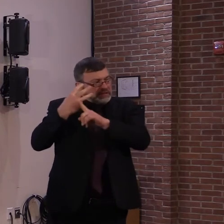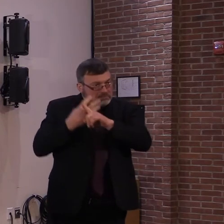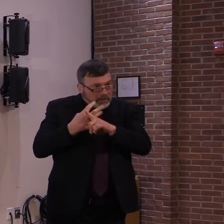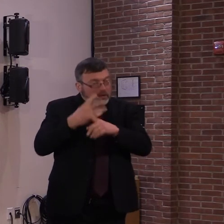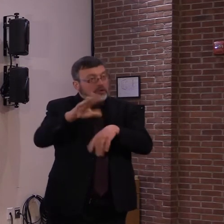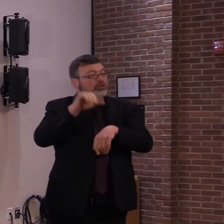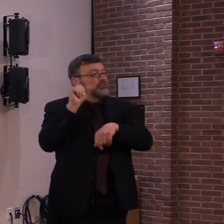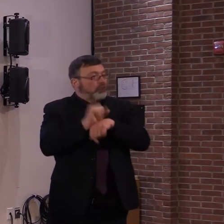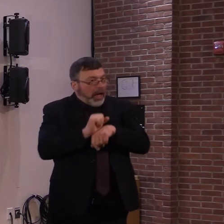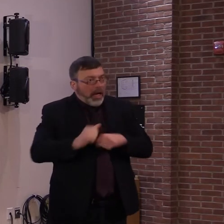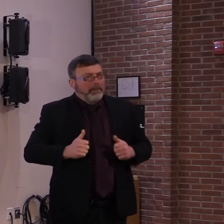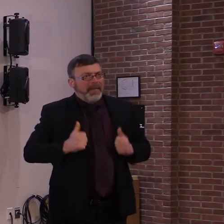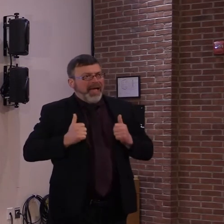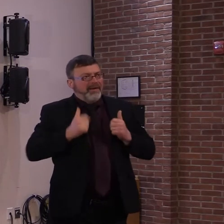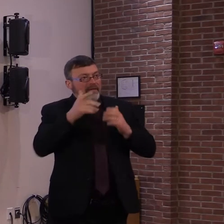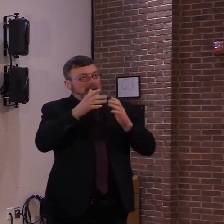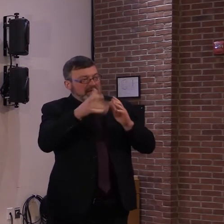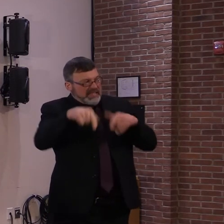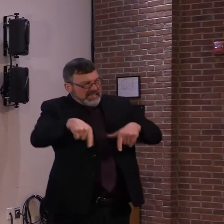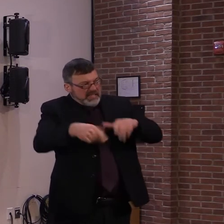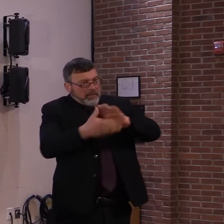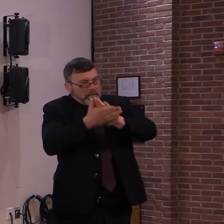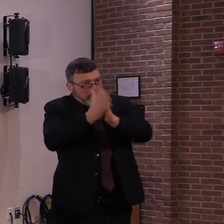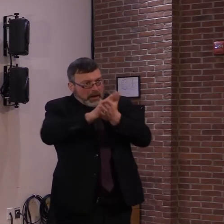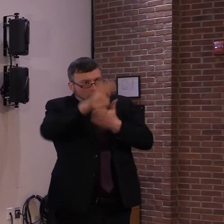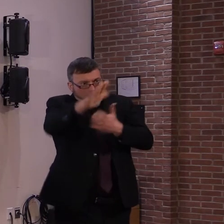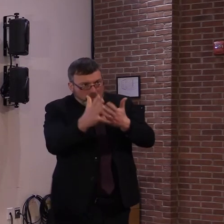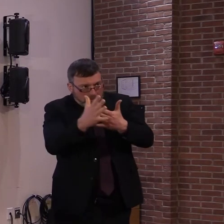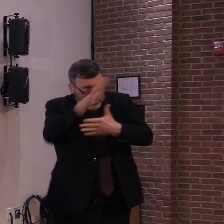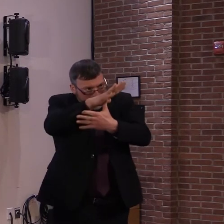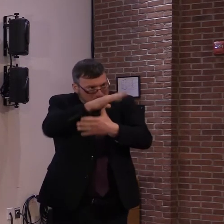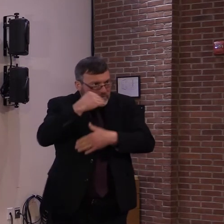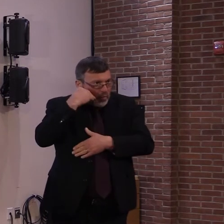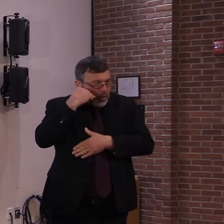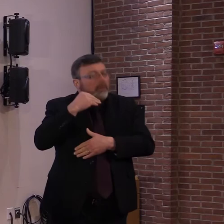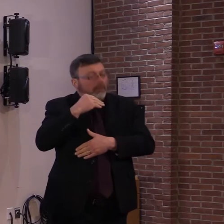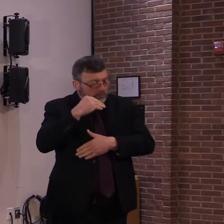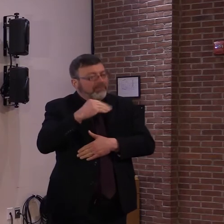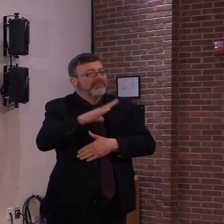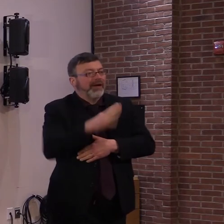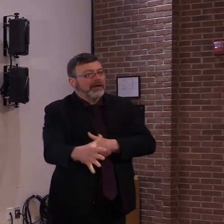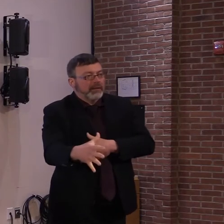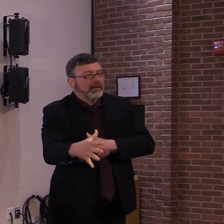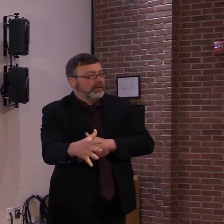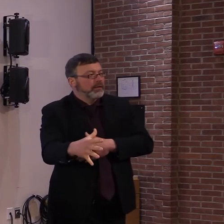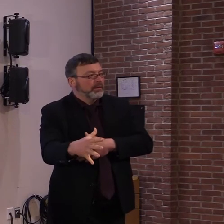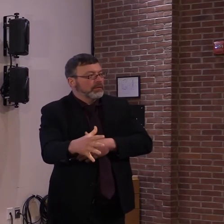homeowner would not be eligible for a vaccine under the Vermont vaccination program.